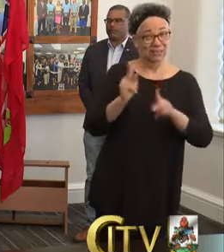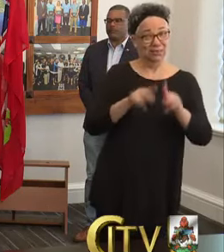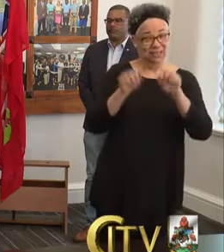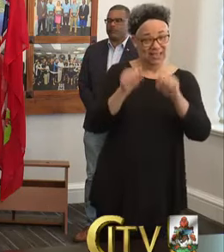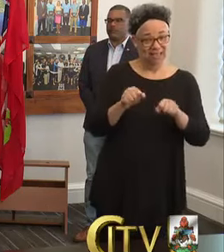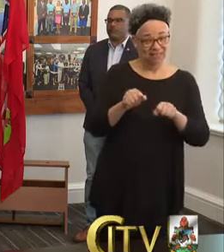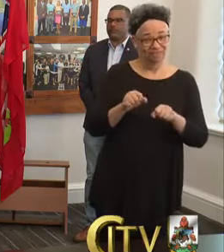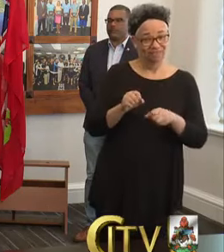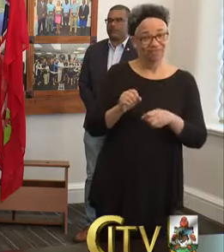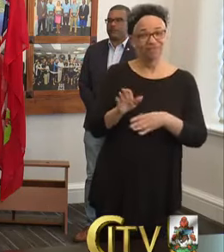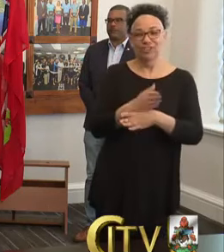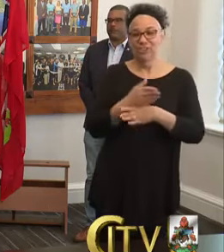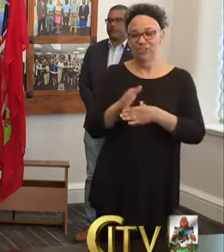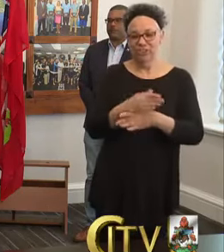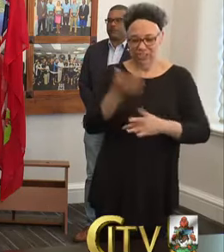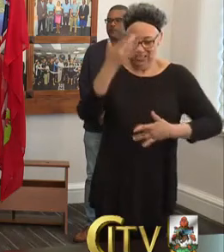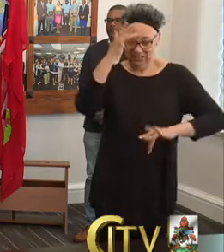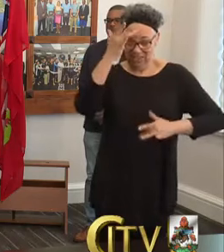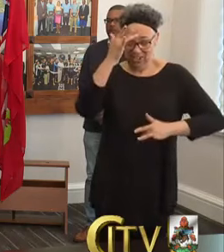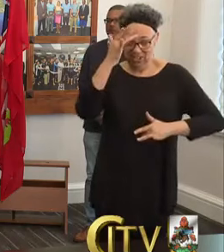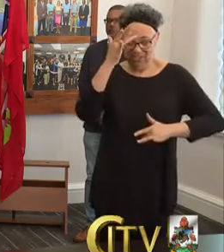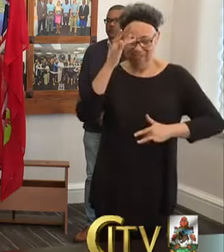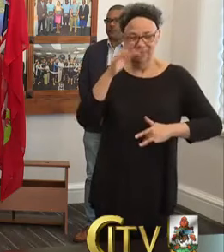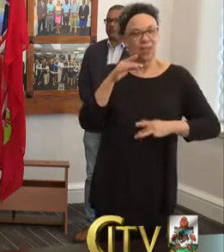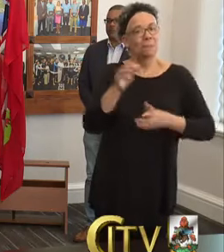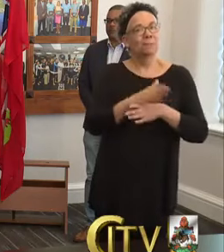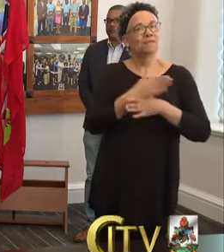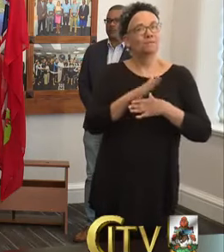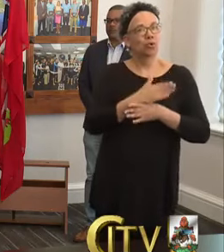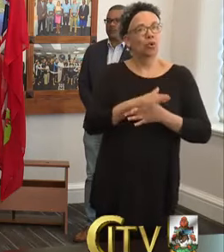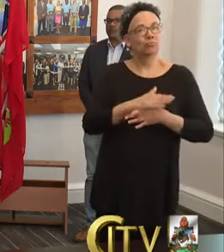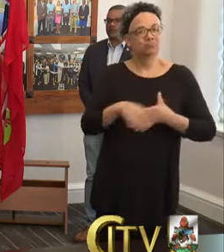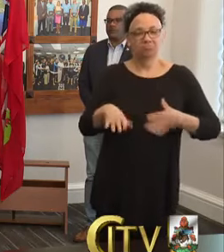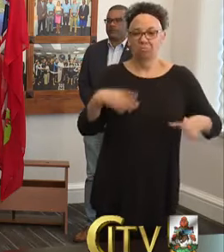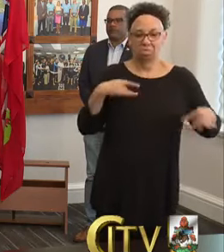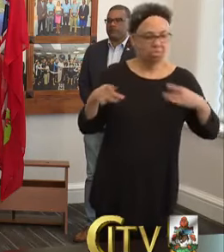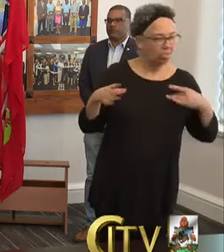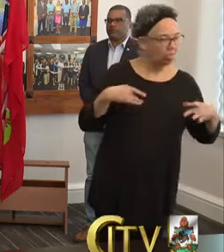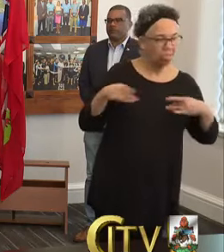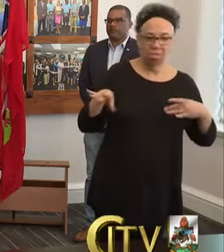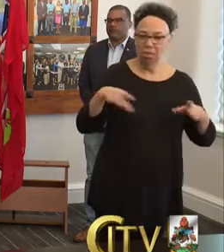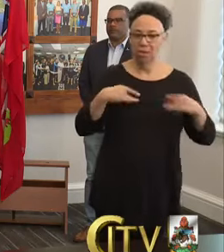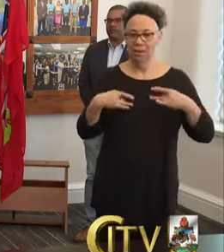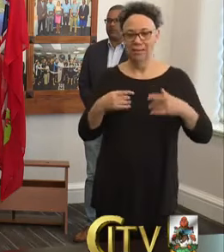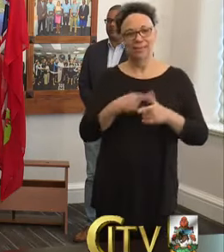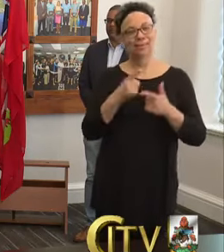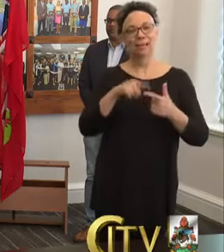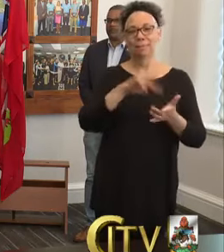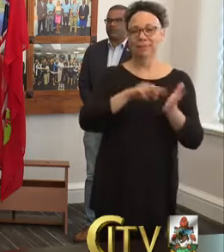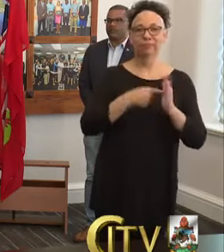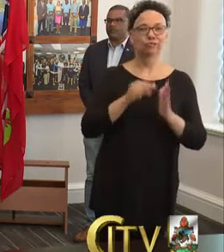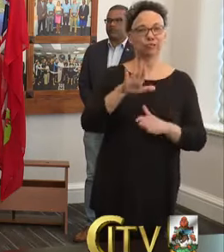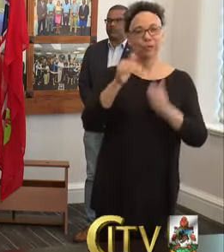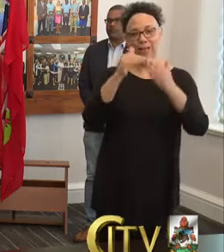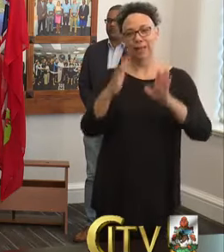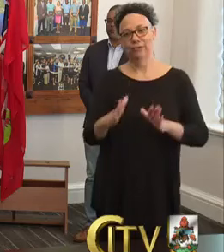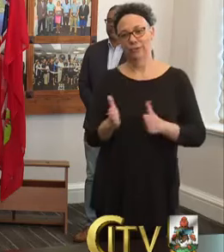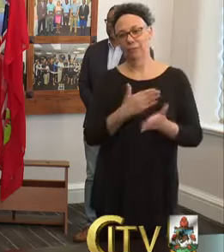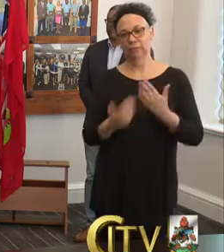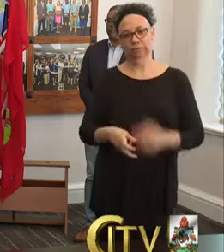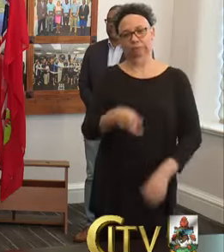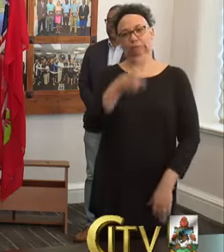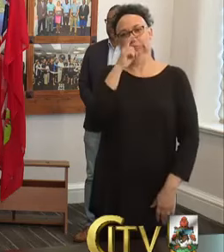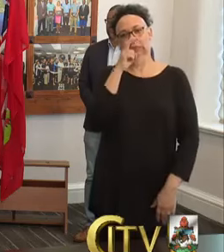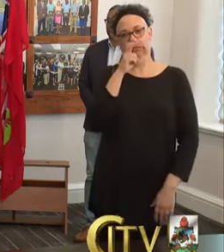before they become symptomatic. And if you pass that infection on, then that means that your entire house may be subject to stricter measures